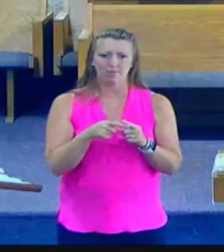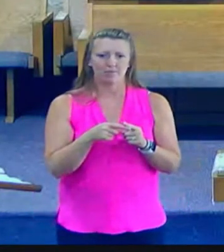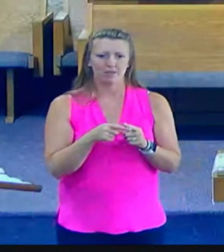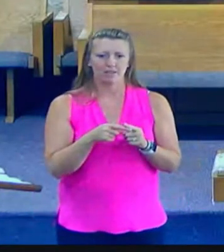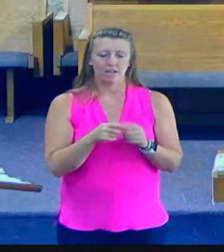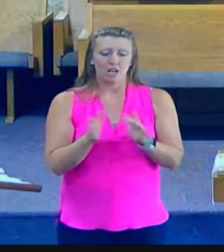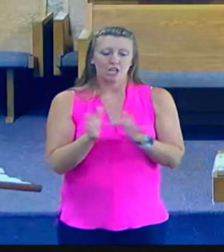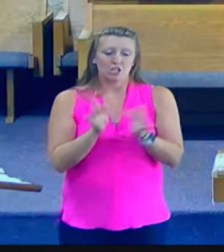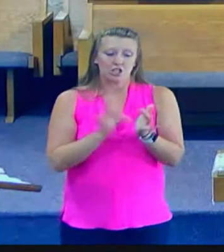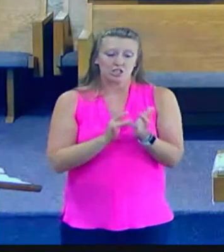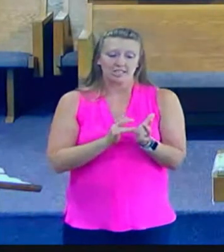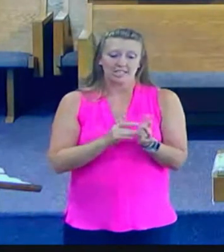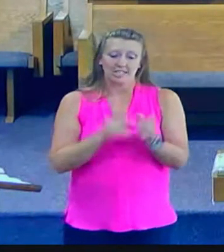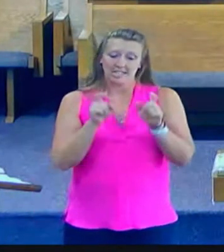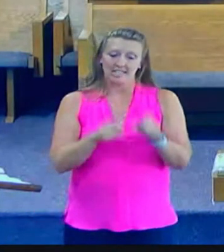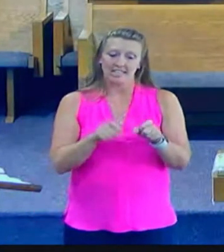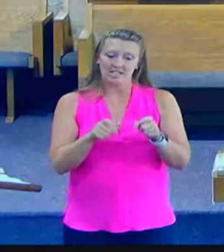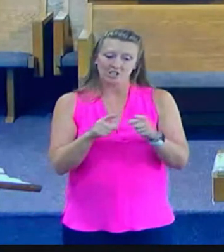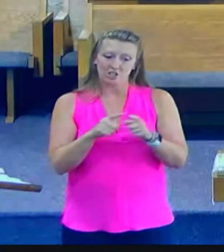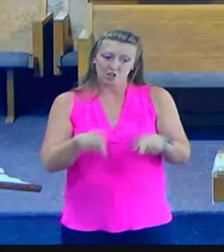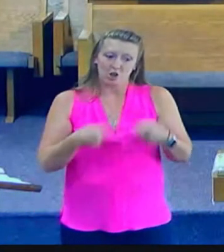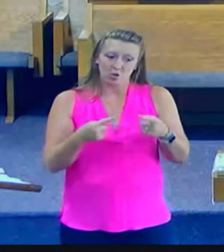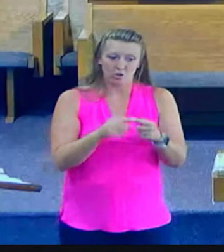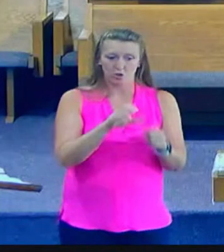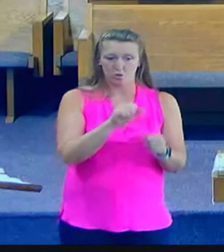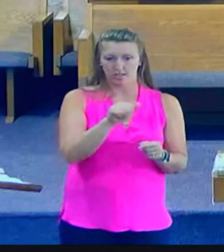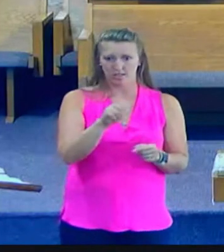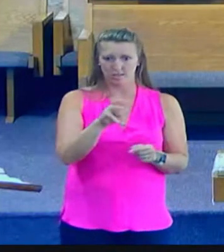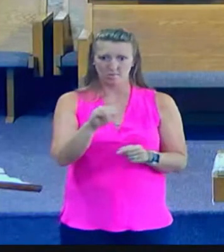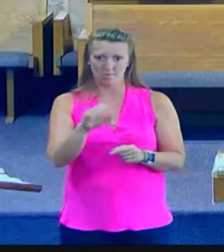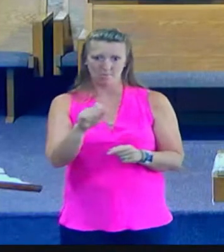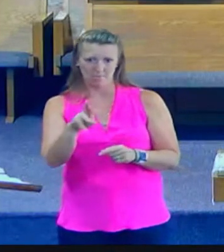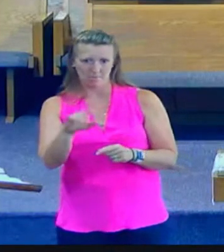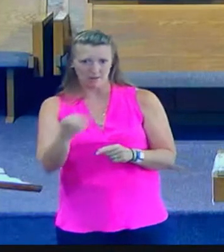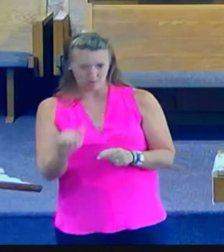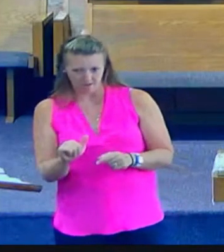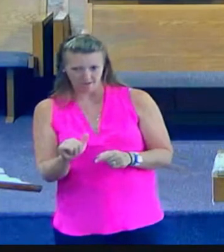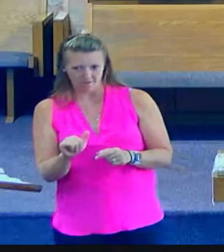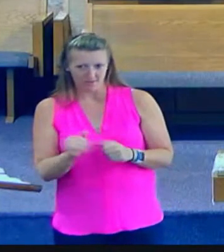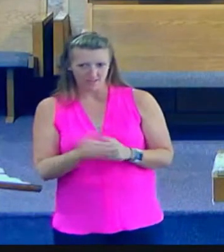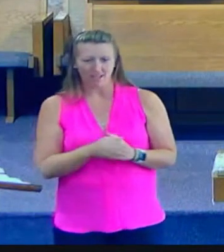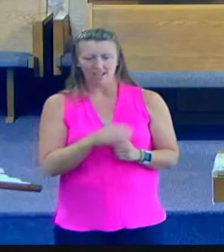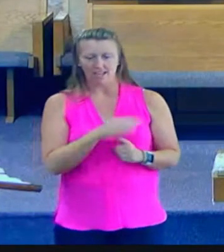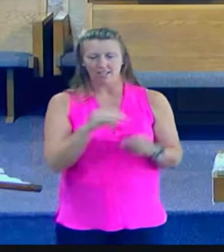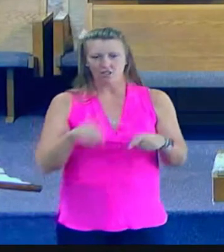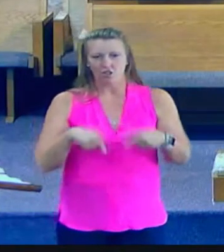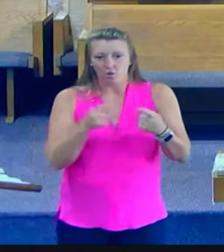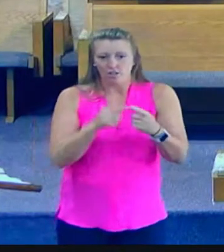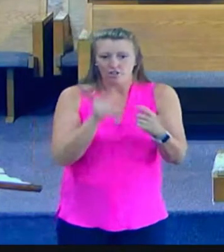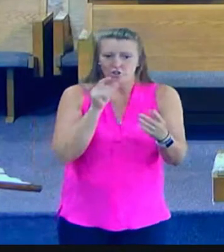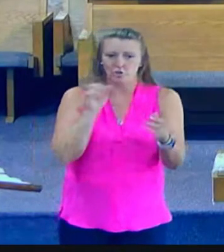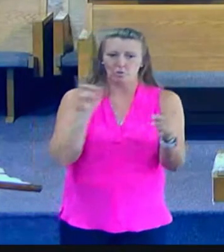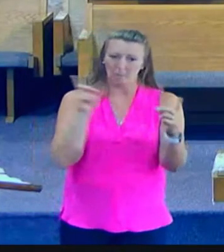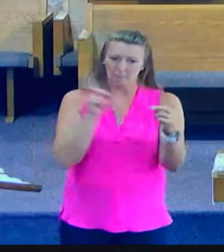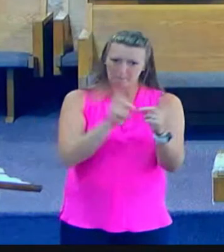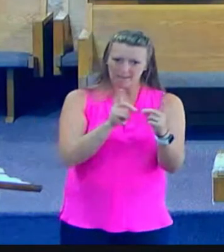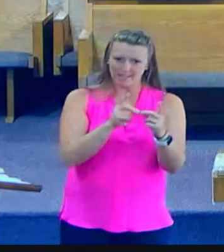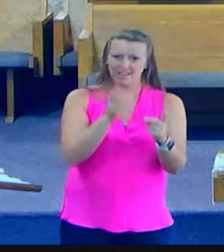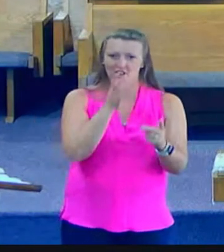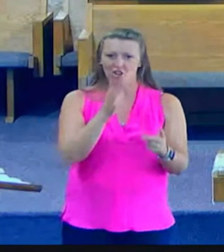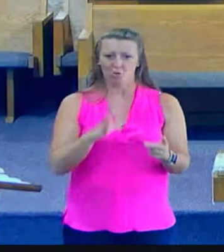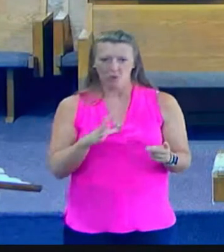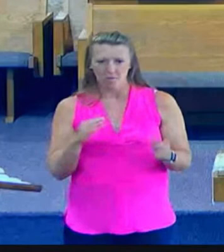have which are not of this fold, and I must bring them in. Therefore, we have why Jesus